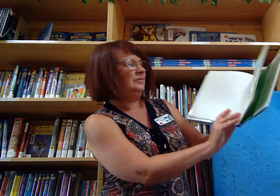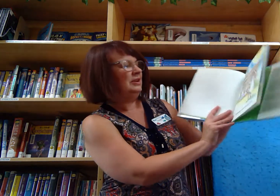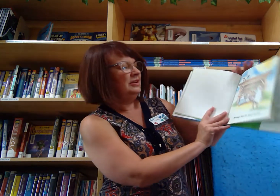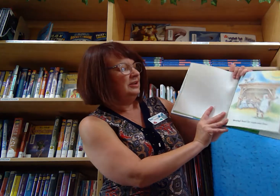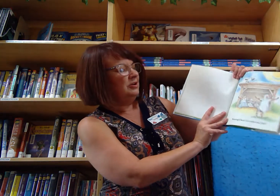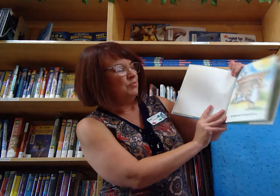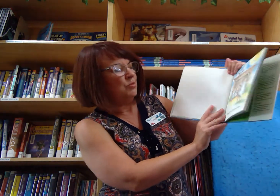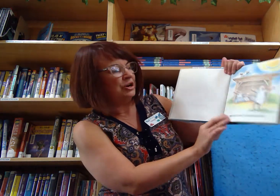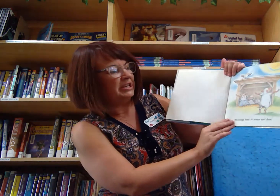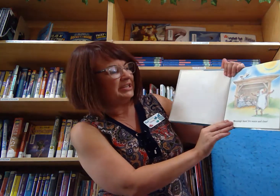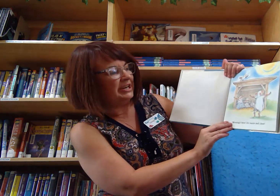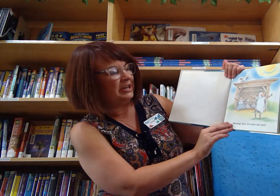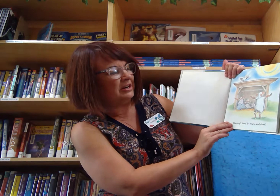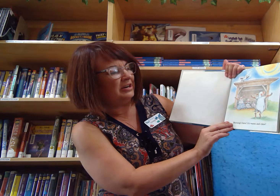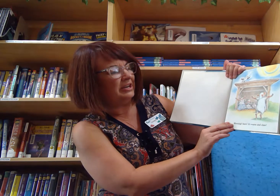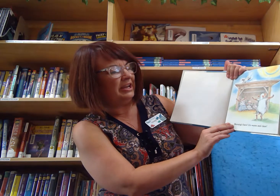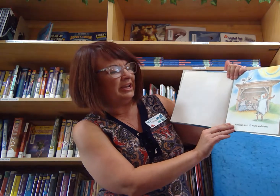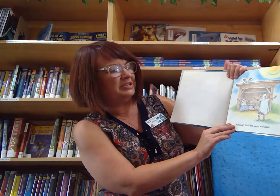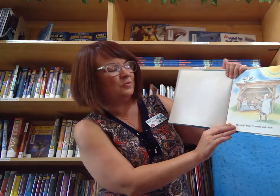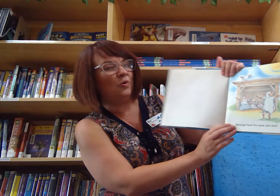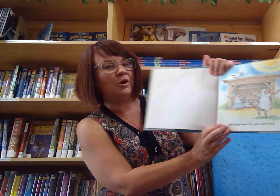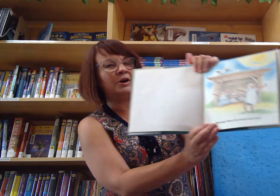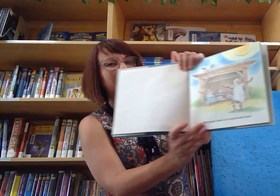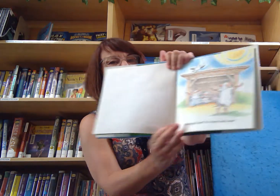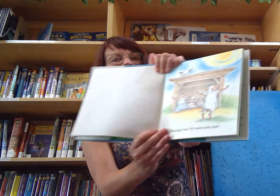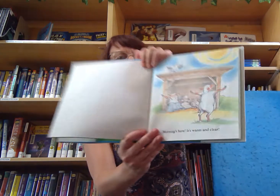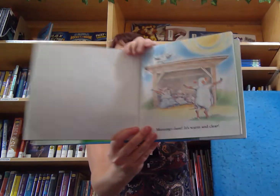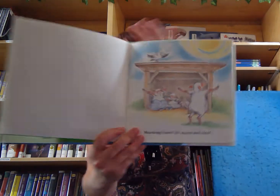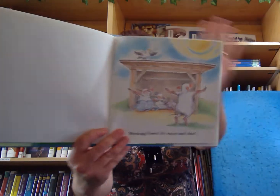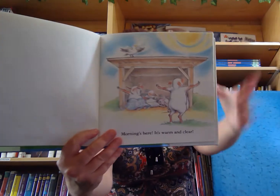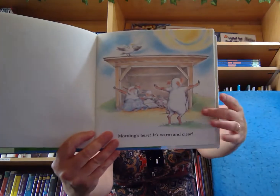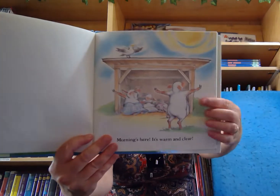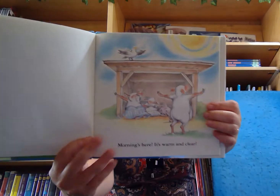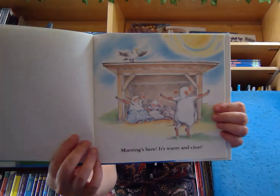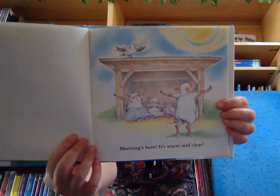Morning's here. It's warm and clear.